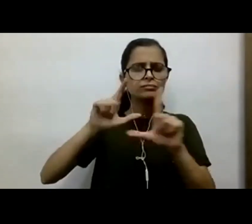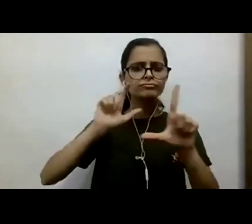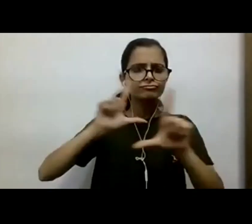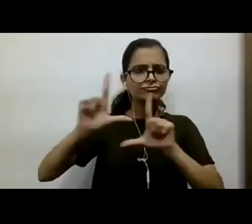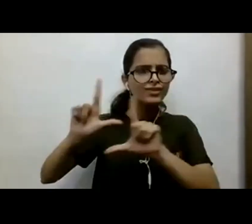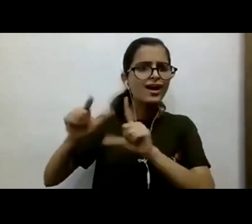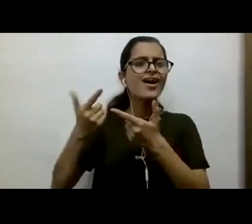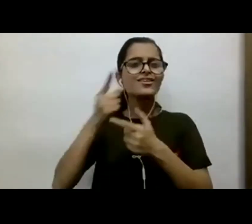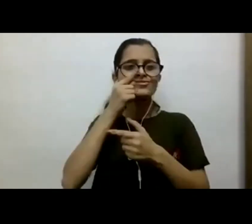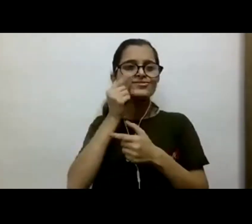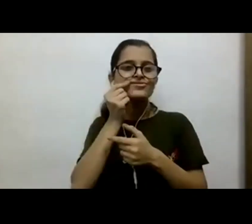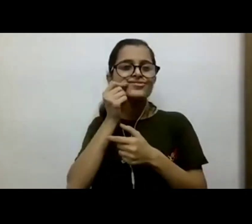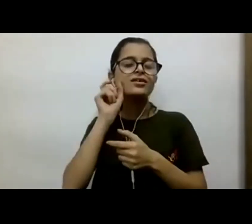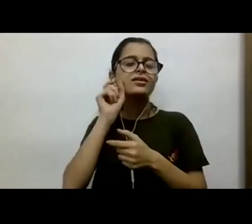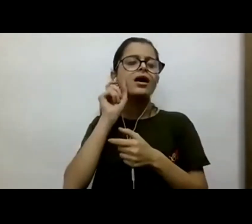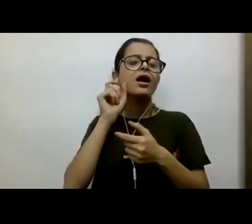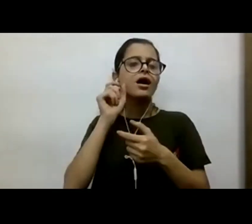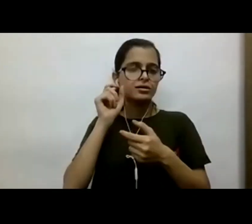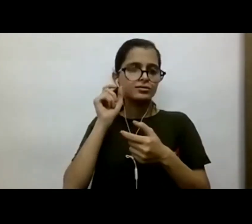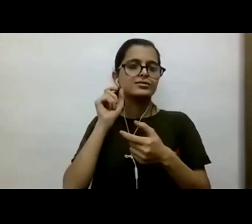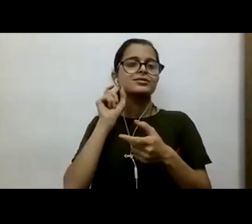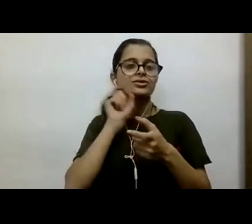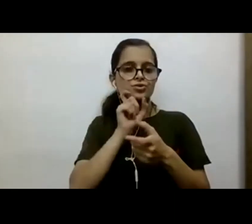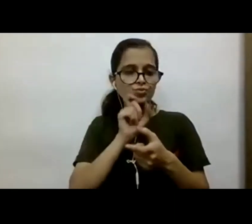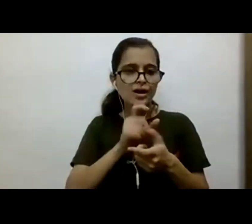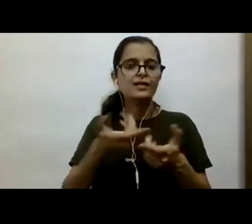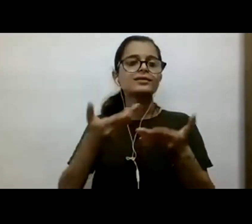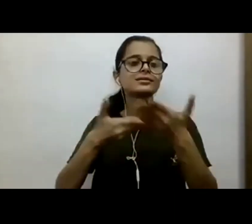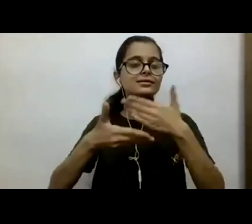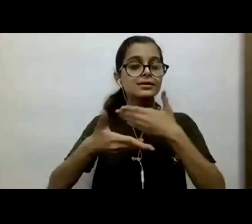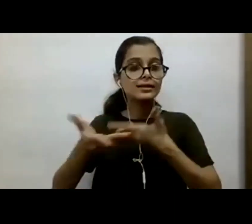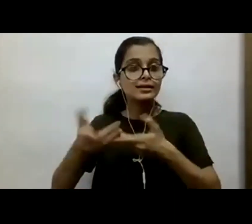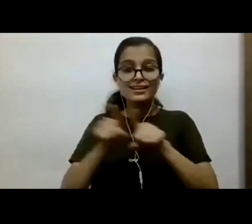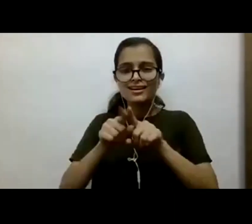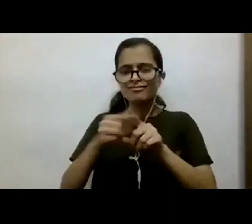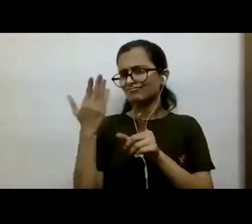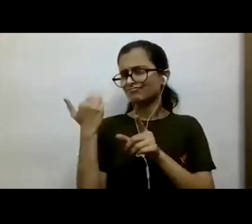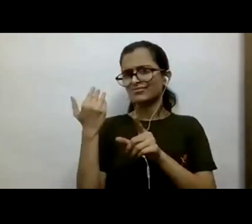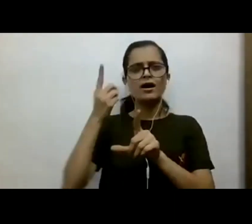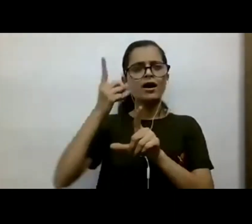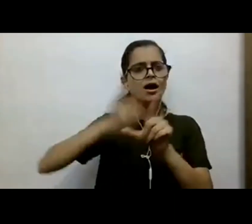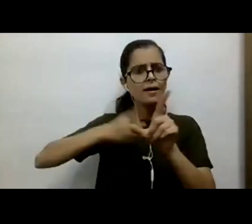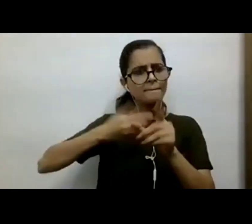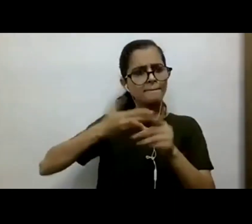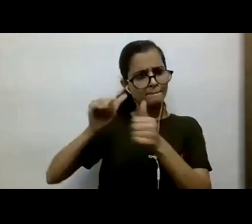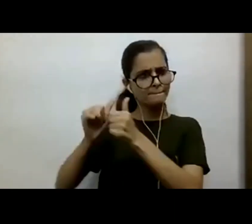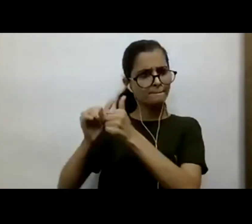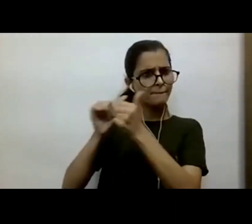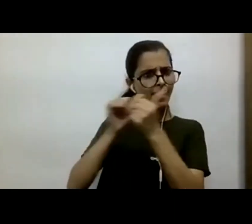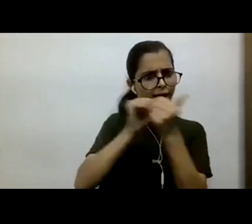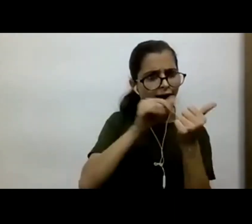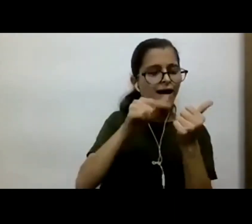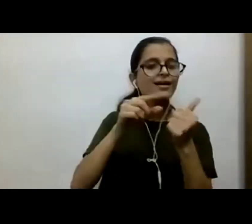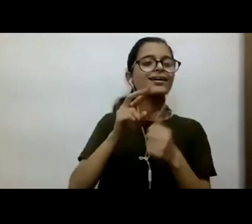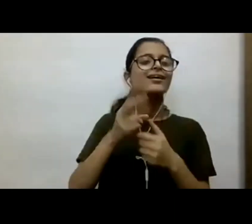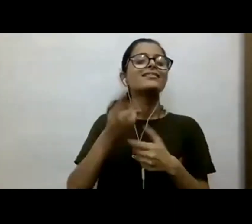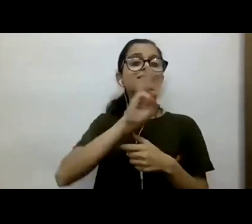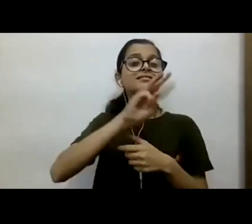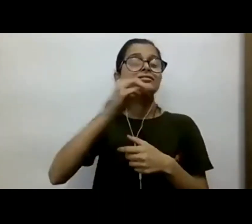sexuality. And here was India a few years back. I'm talking about a few years back when 377 was not read down.